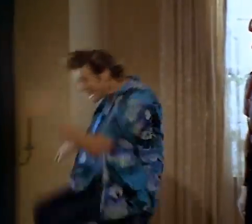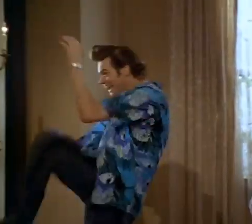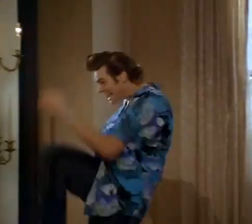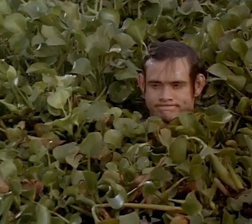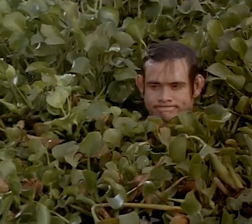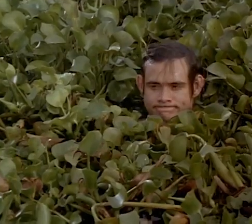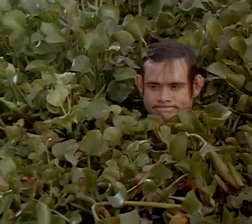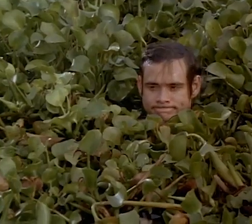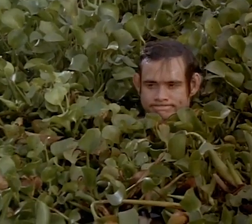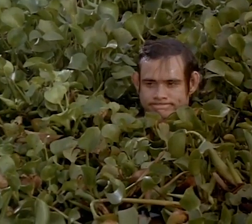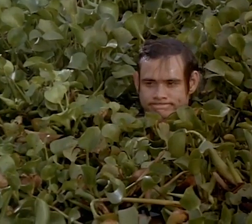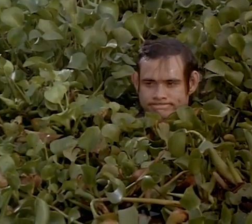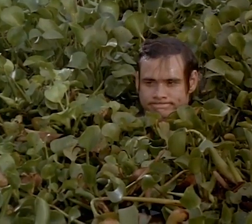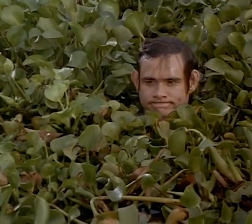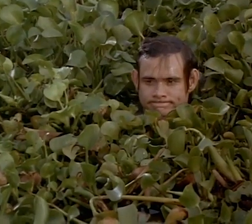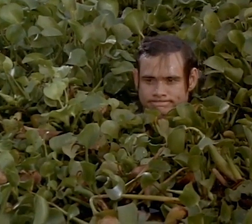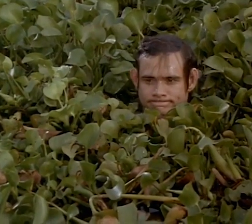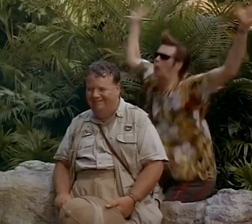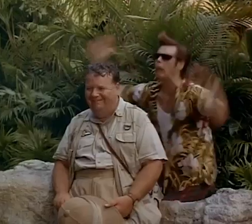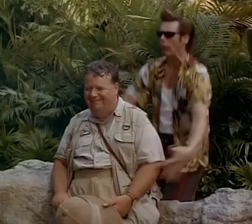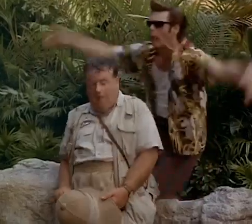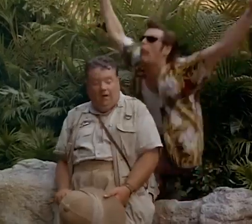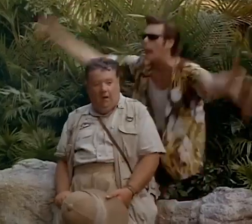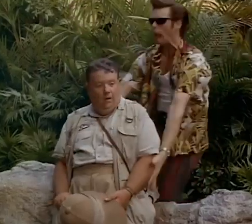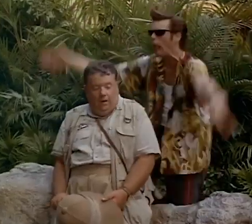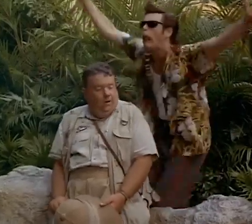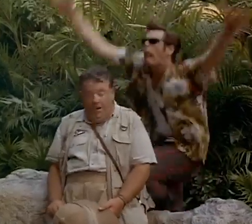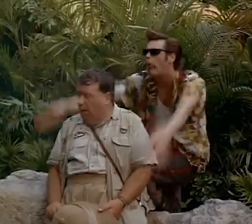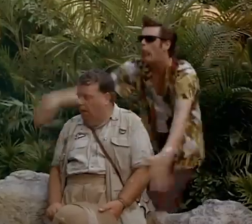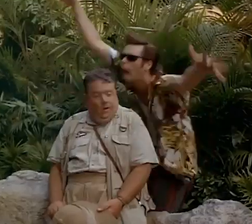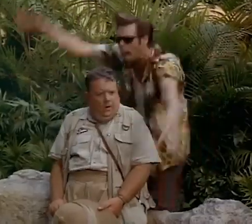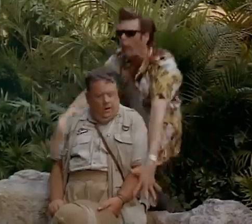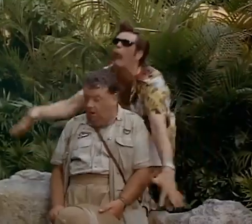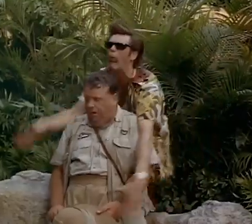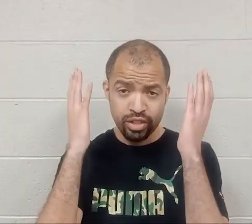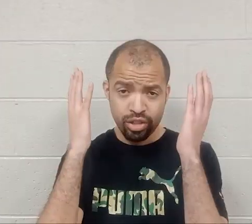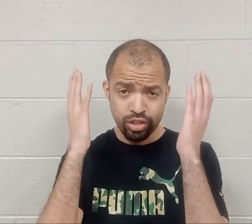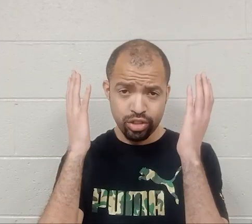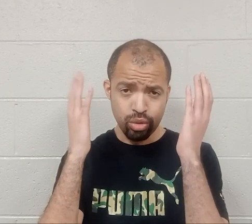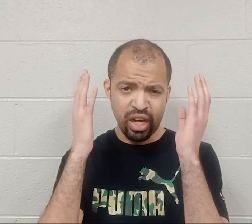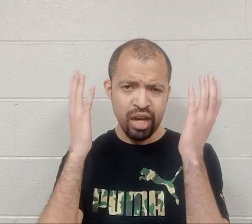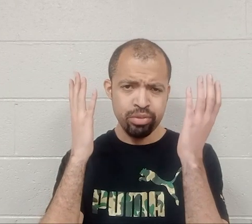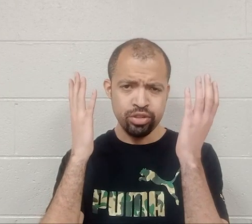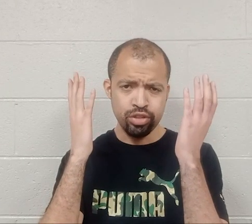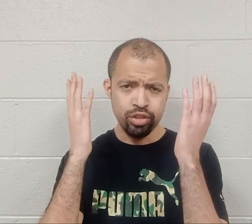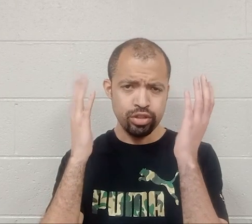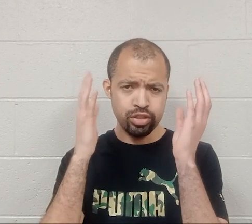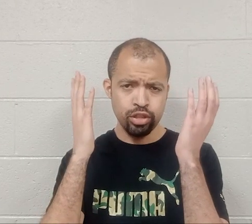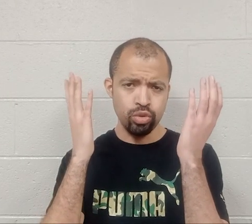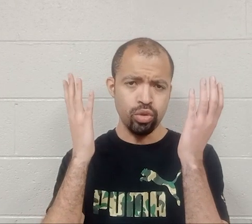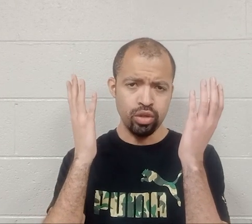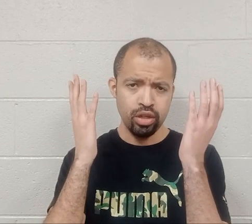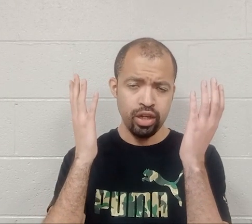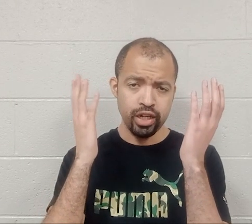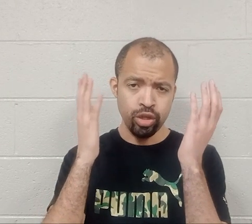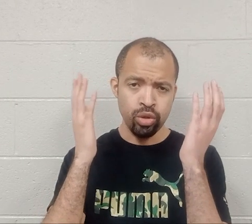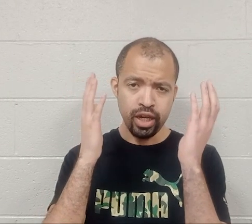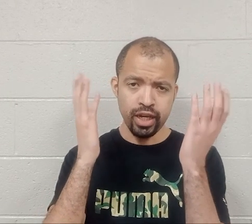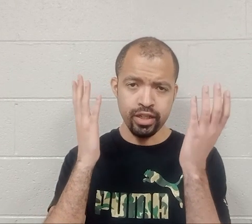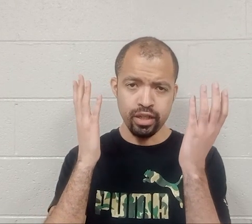it is entertaining to some degree as well. Seriously, what happened to this sequel? I don't hate it,